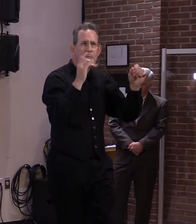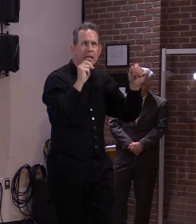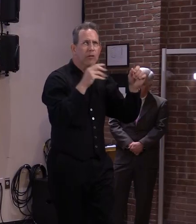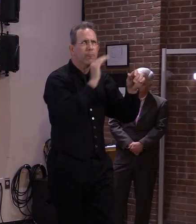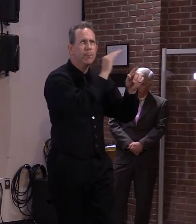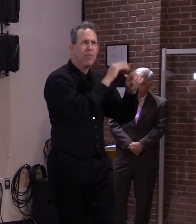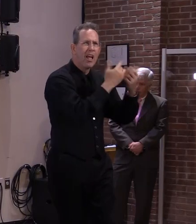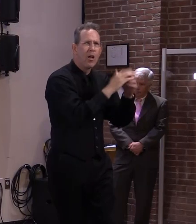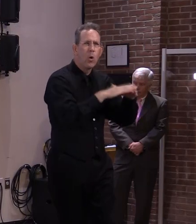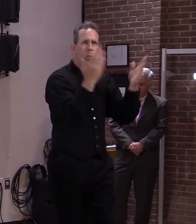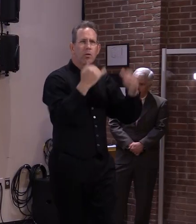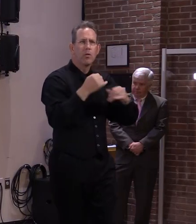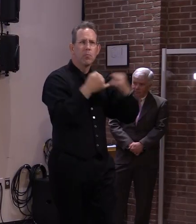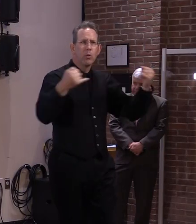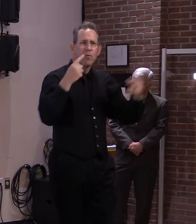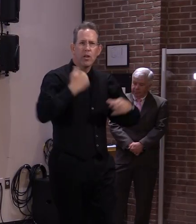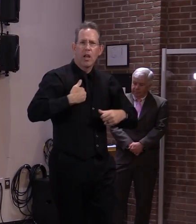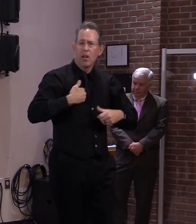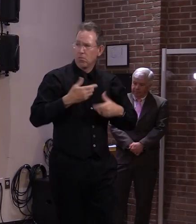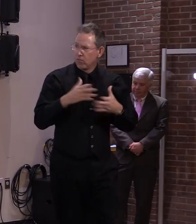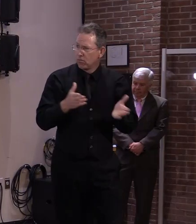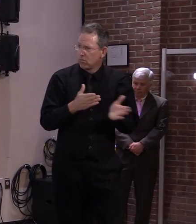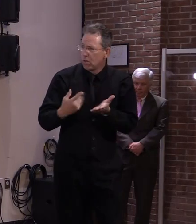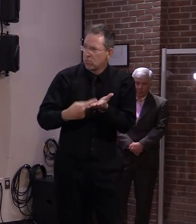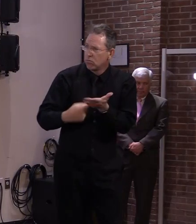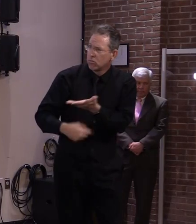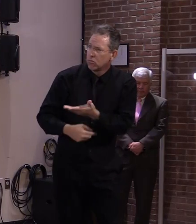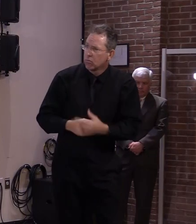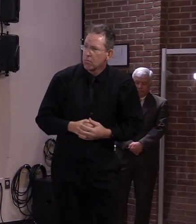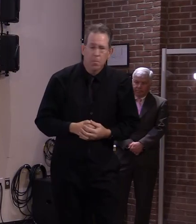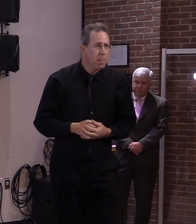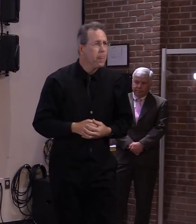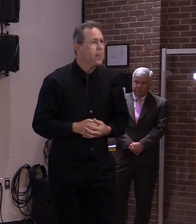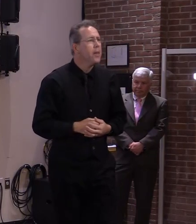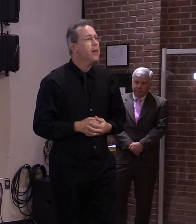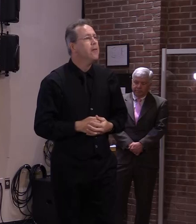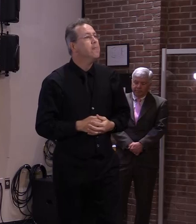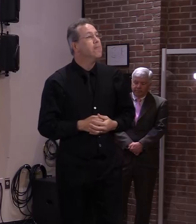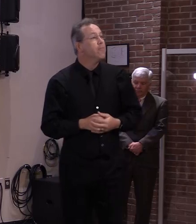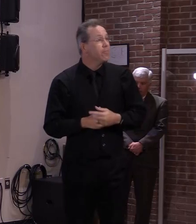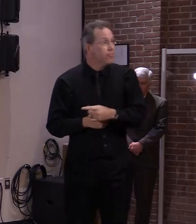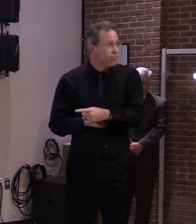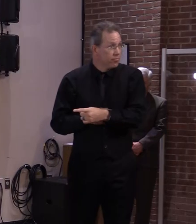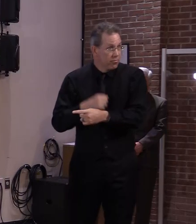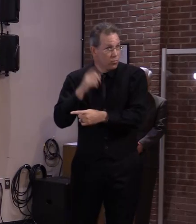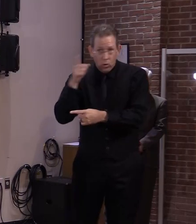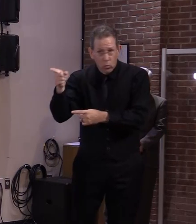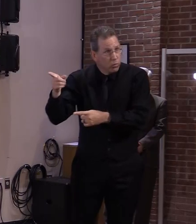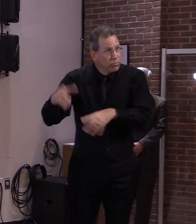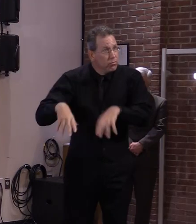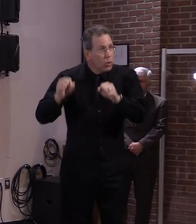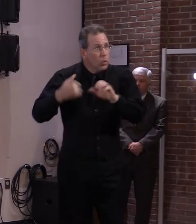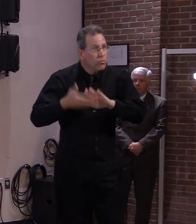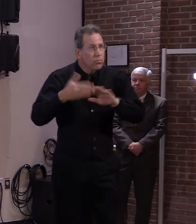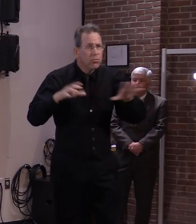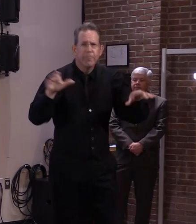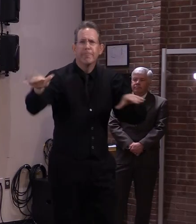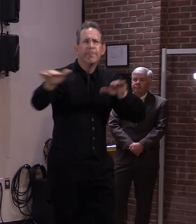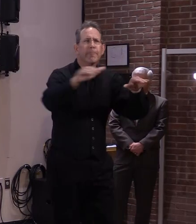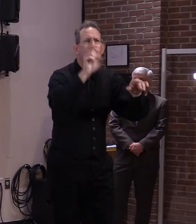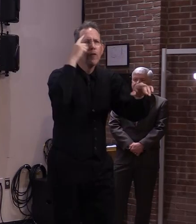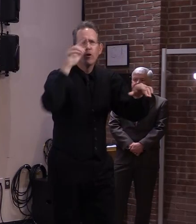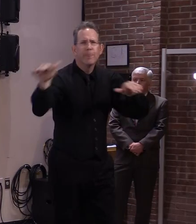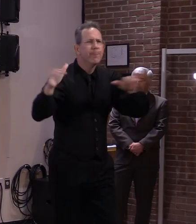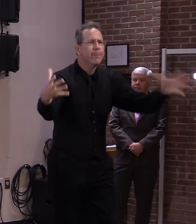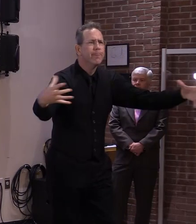we haven't. We haven't spoken to yourself posting them. Yeah, we haven't. We haven't done that. But we did have